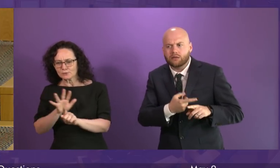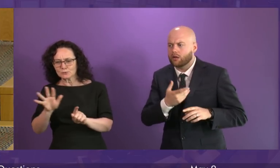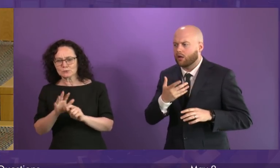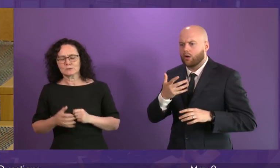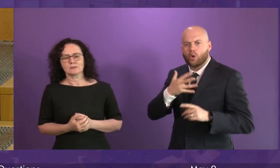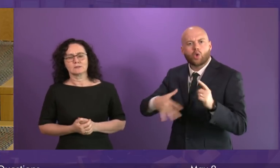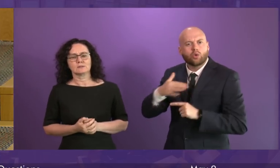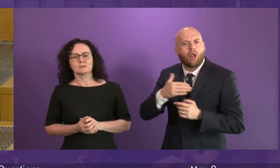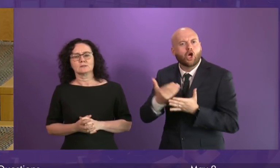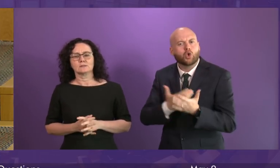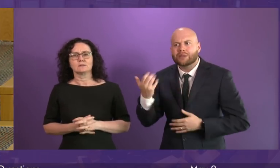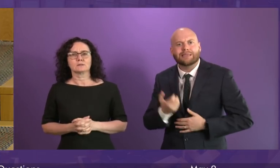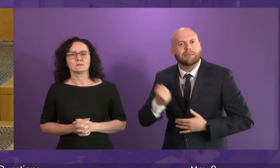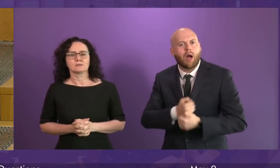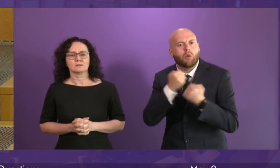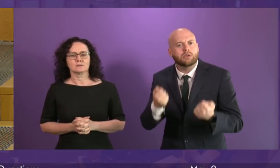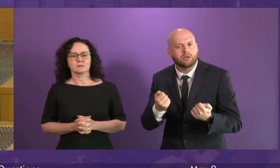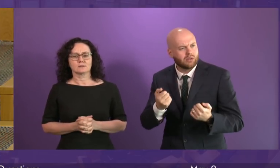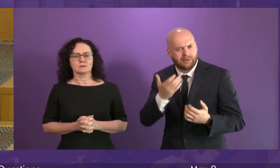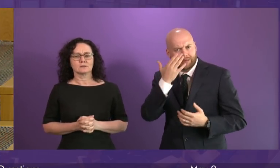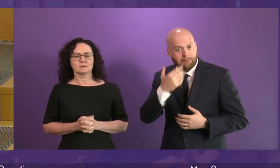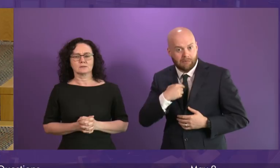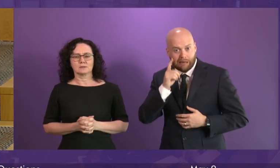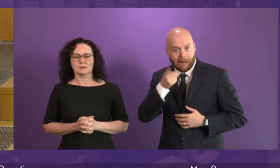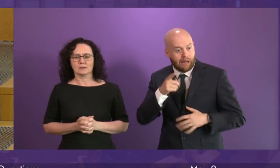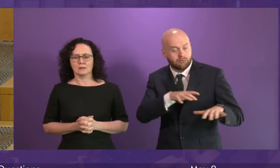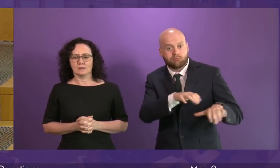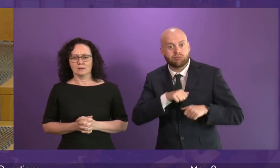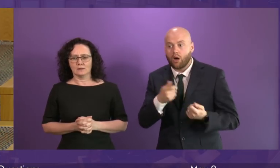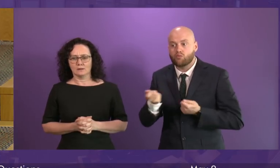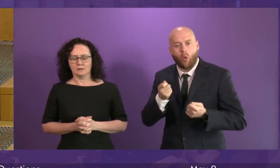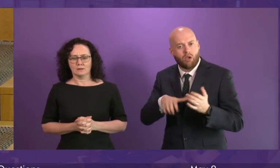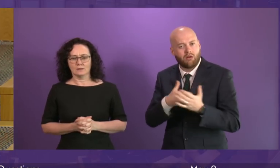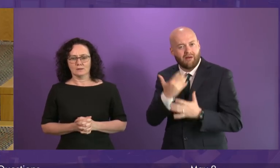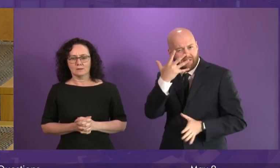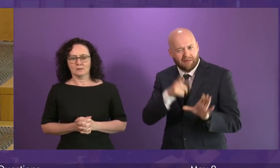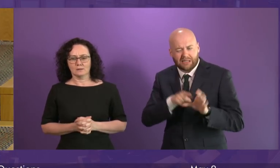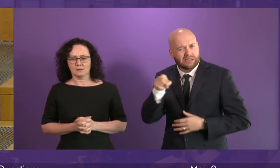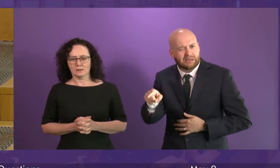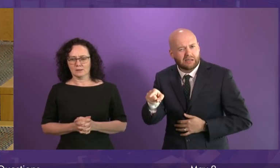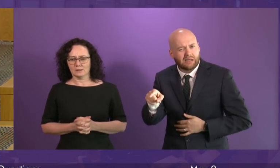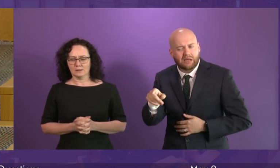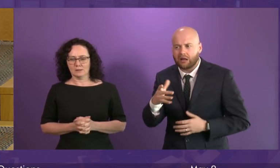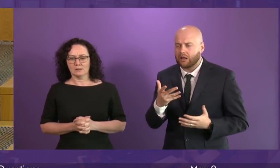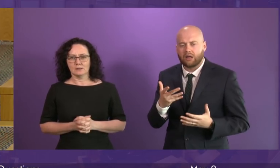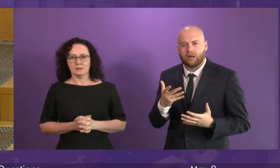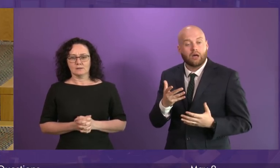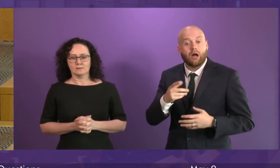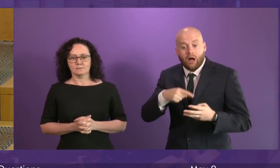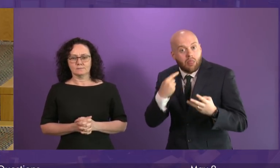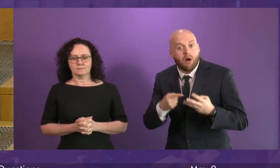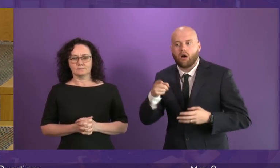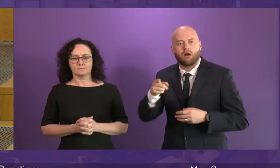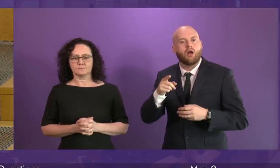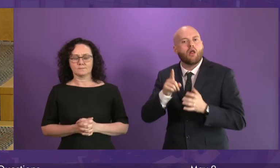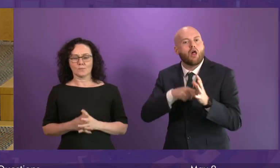sent back for five years. We've had the shambles of the police merger. The law on waiting times